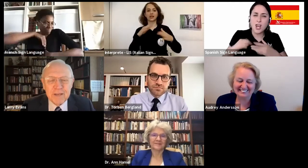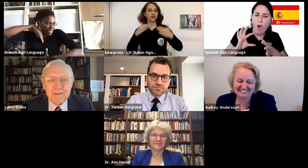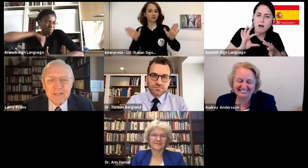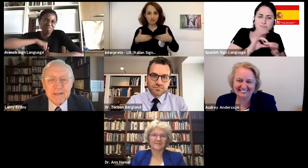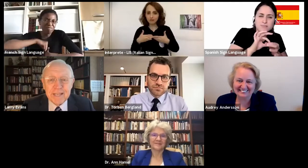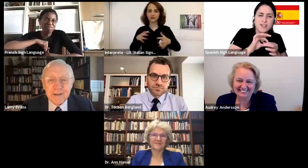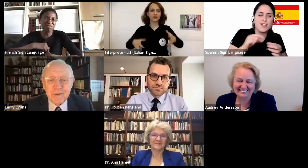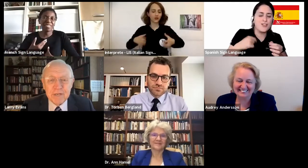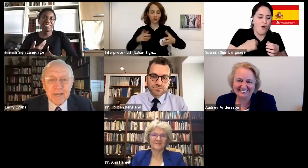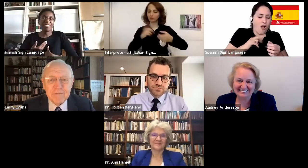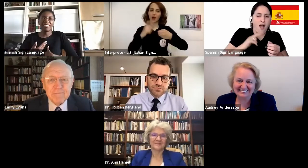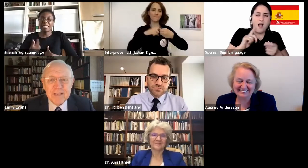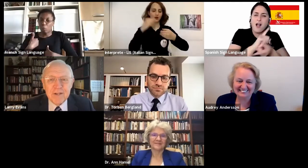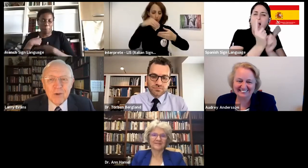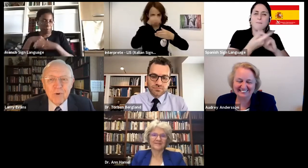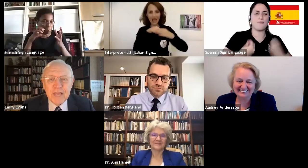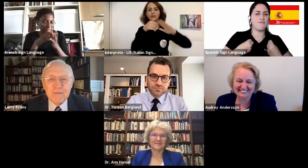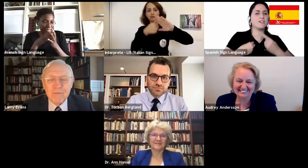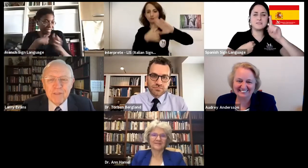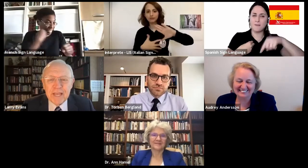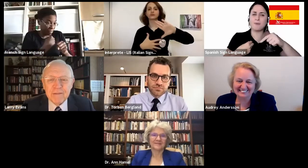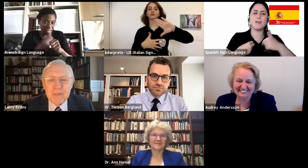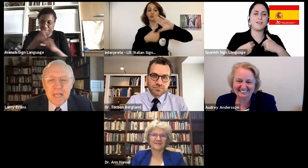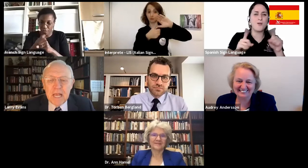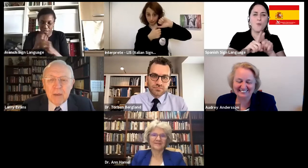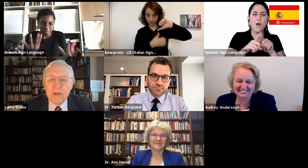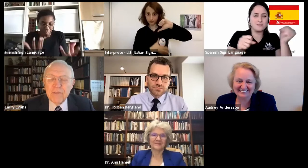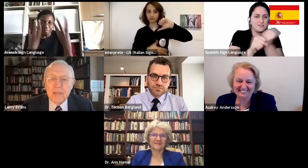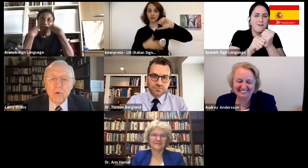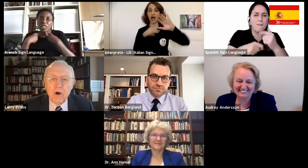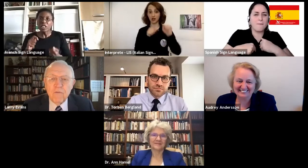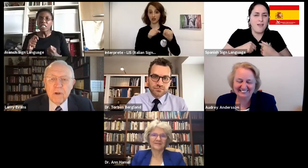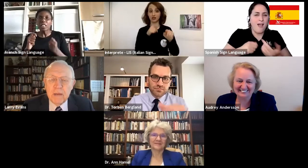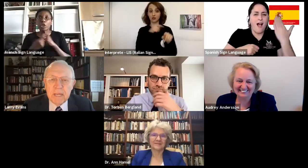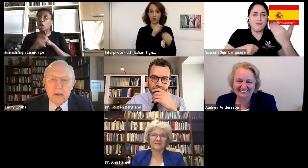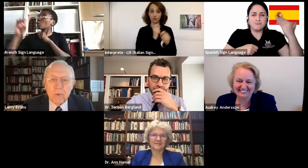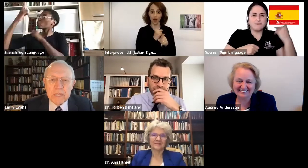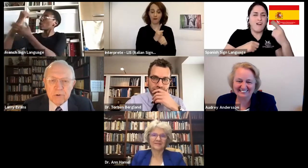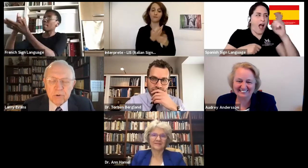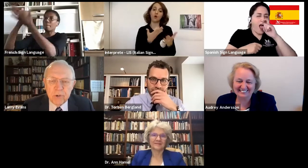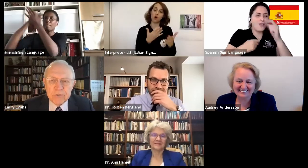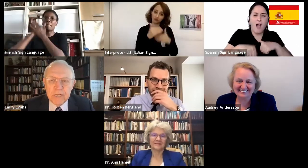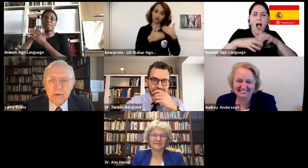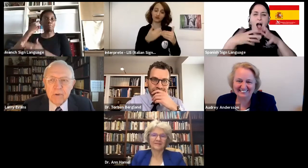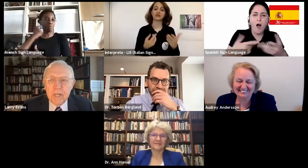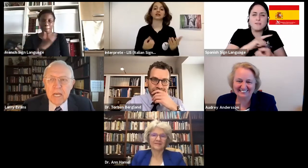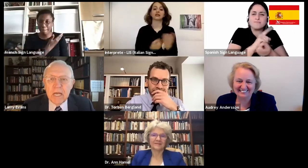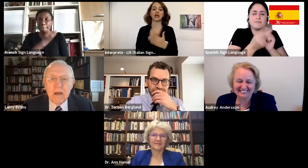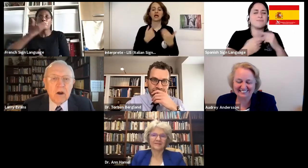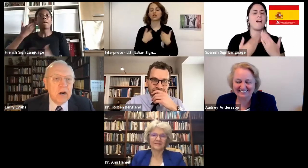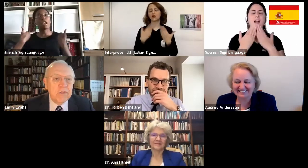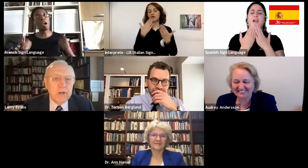work on me that needed to be done. So we're thankful for that. I want to thank you all for coming. We need to close now.